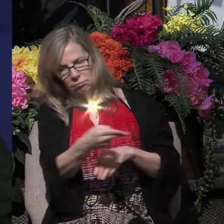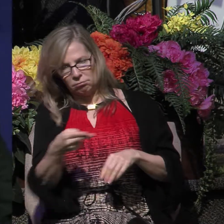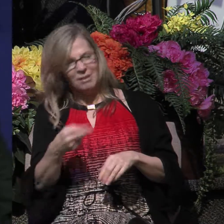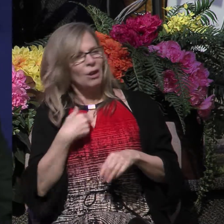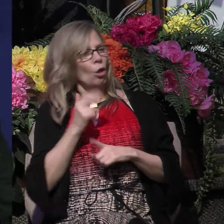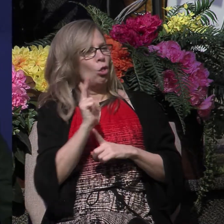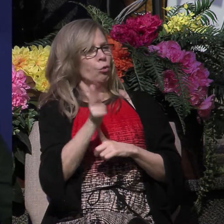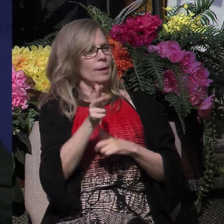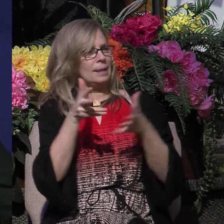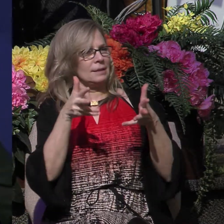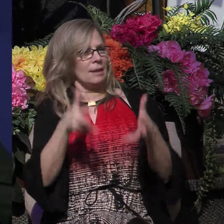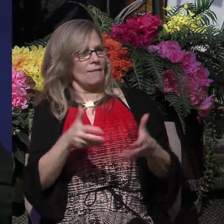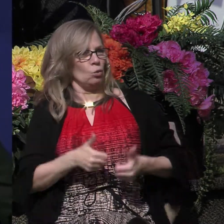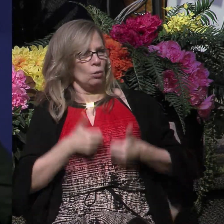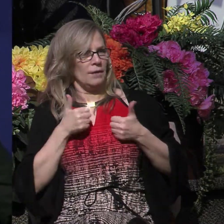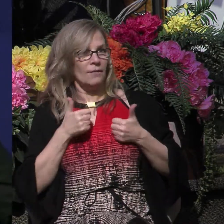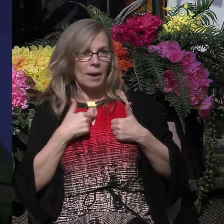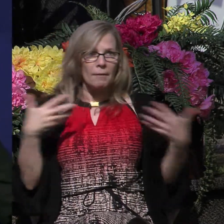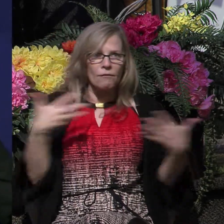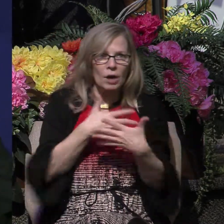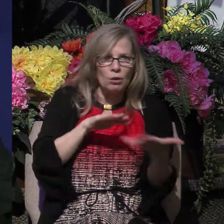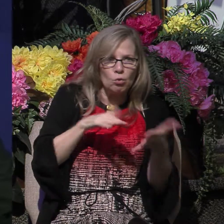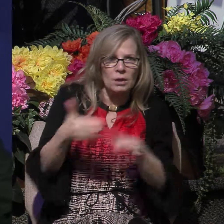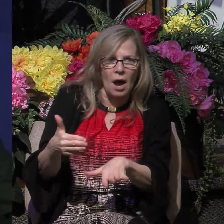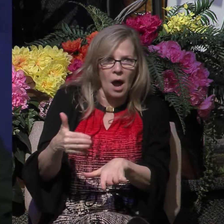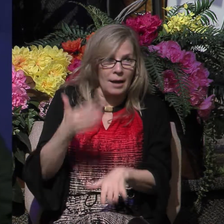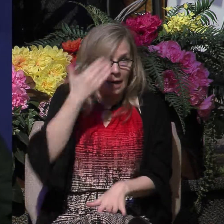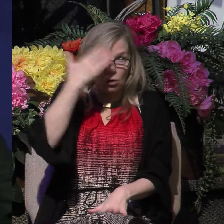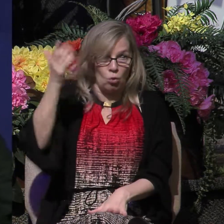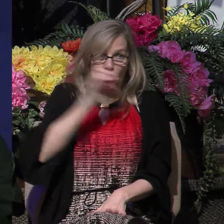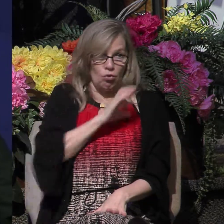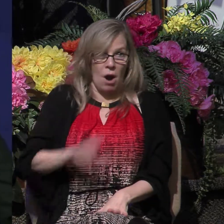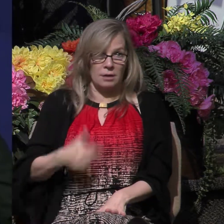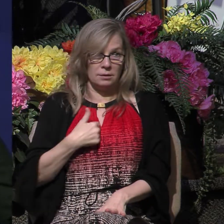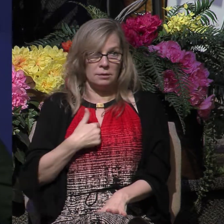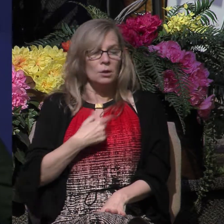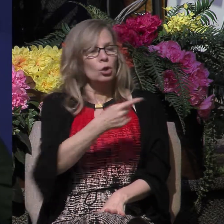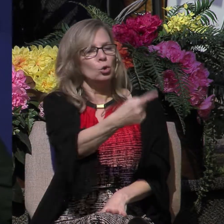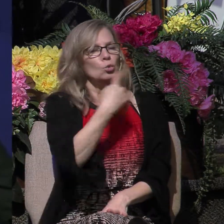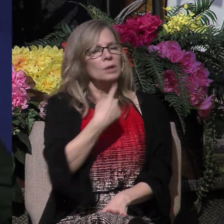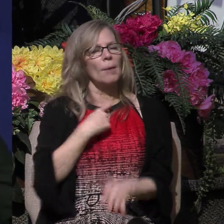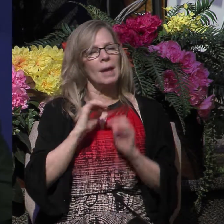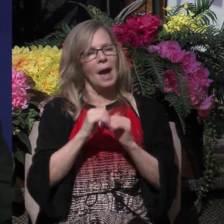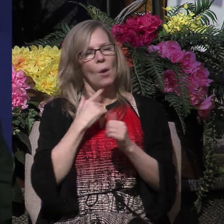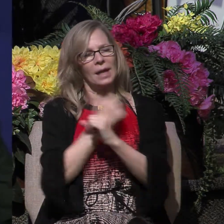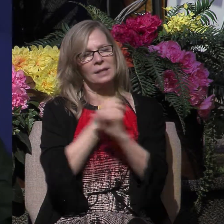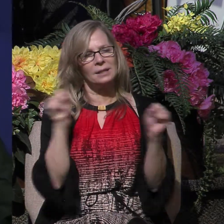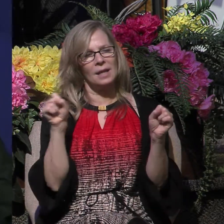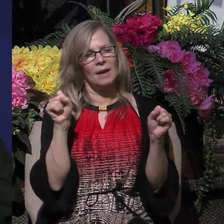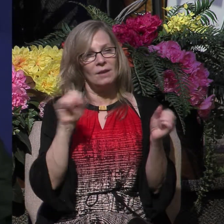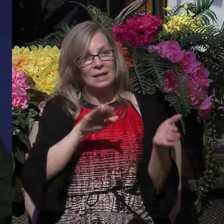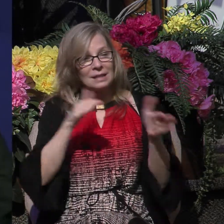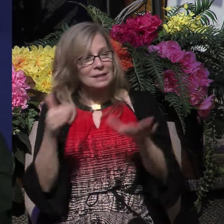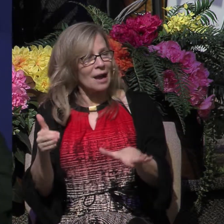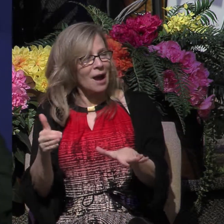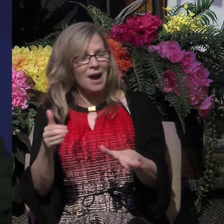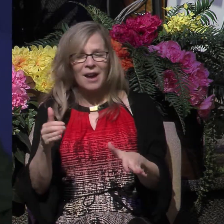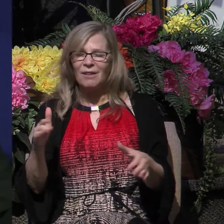live and I'm afraid to die because I do not know Christ. Tell me how I may be saved and die with the assurance that all is